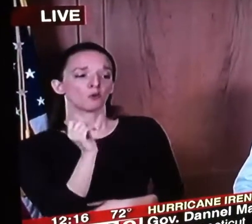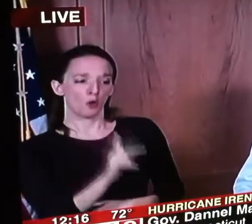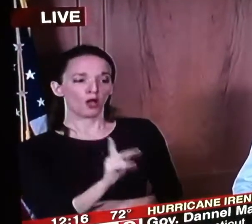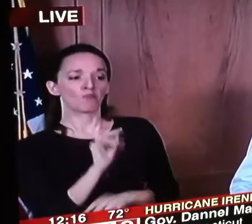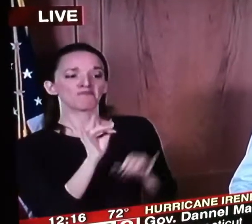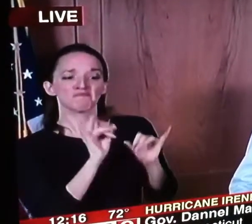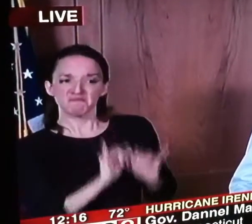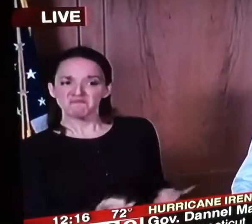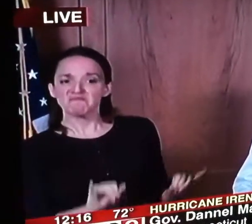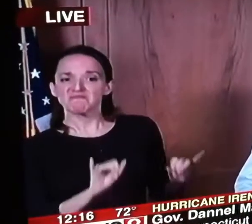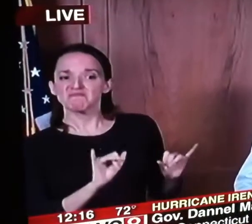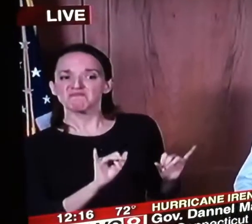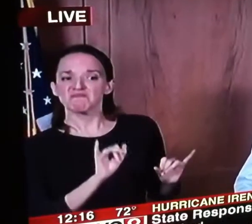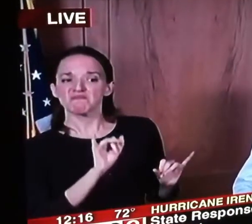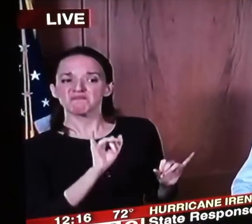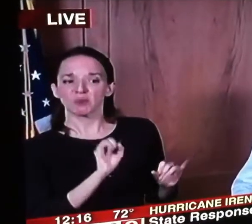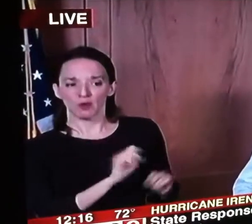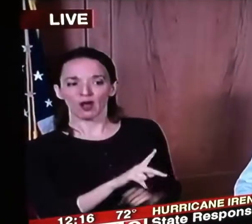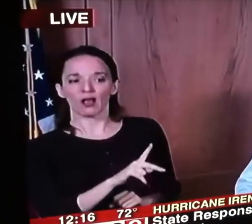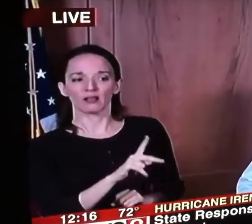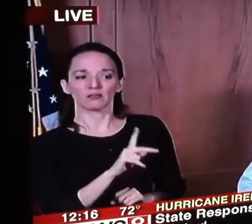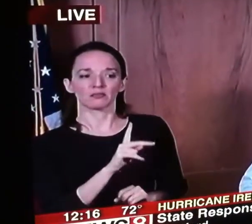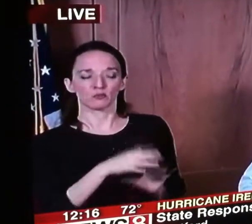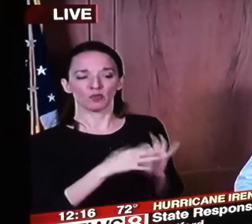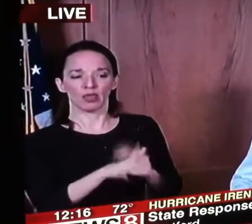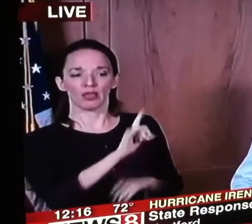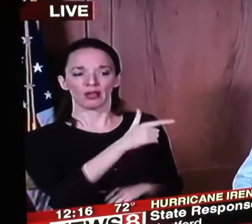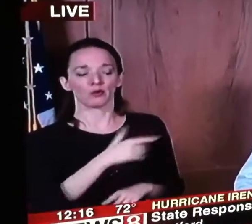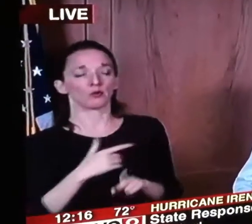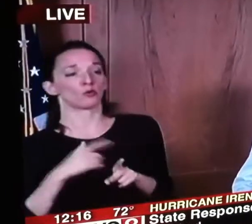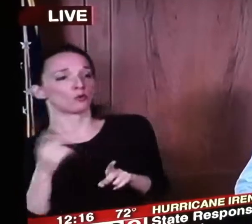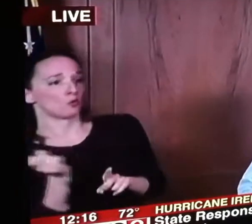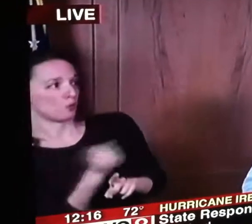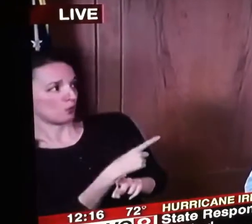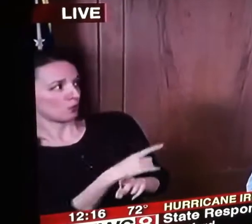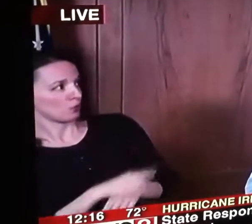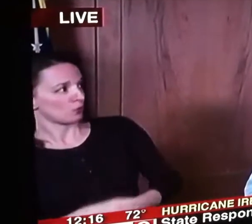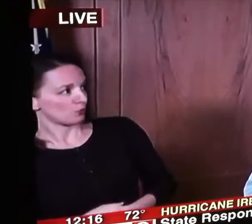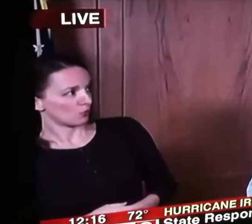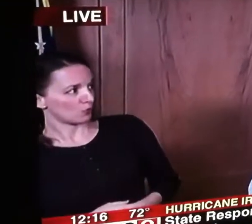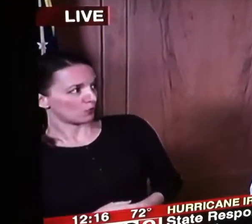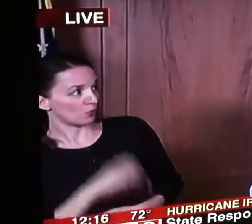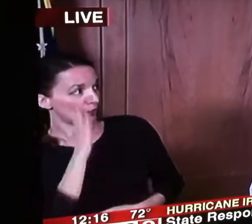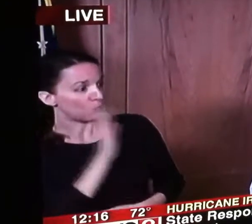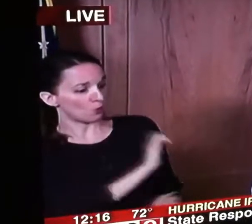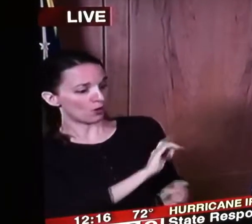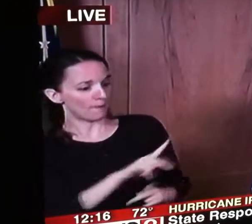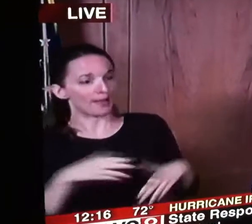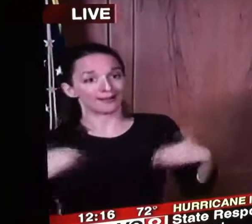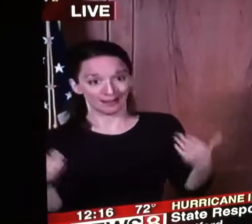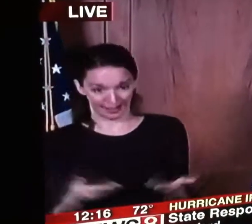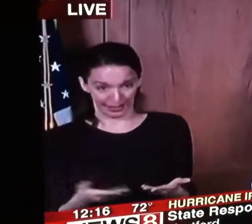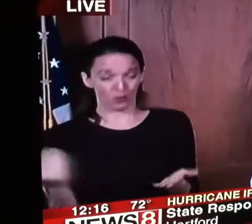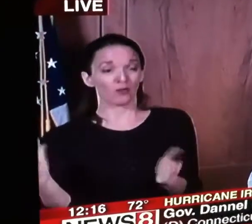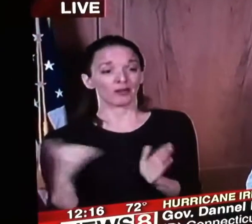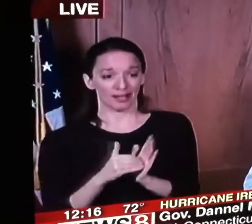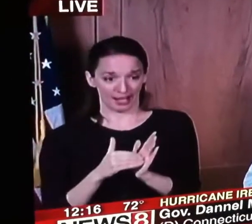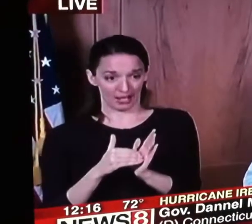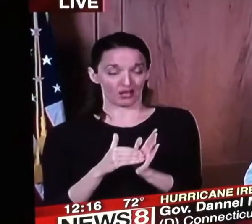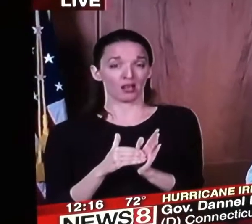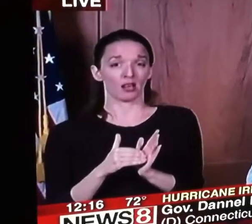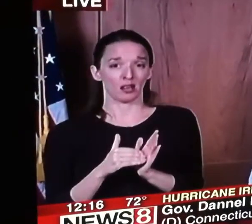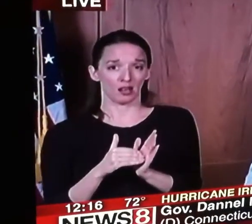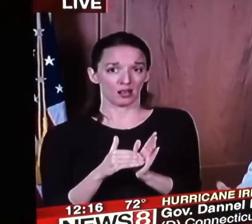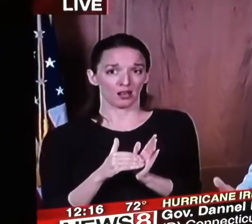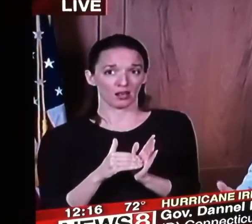what is the uh debrief and full uh